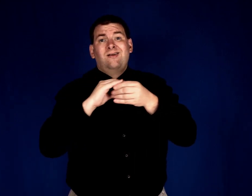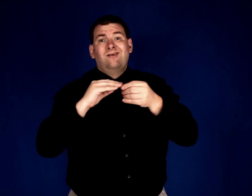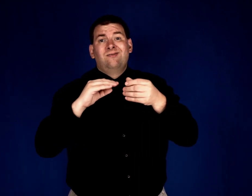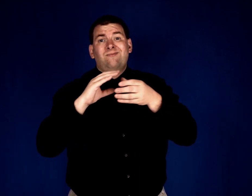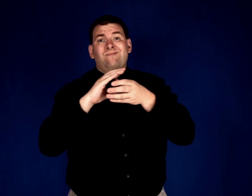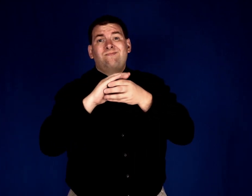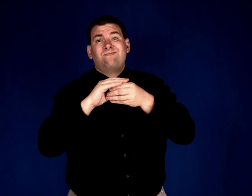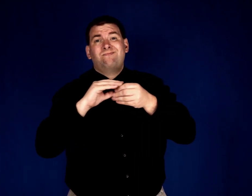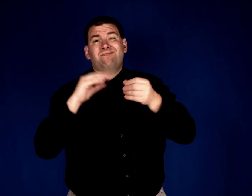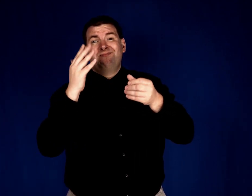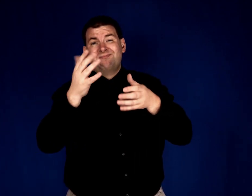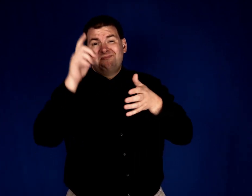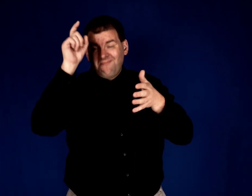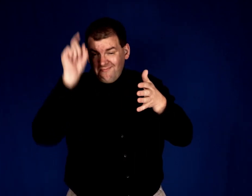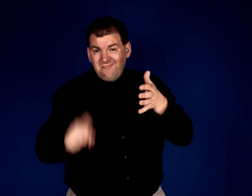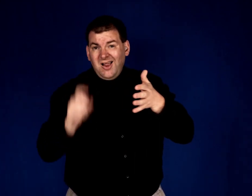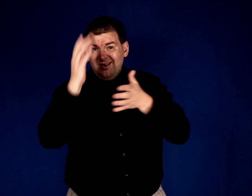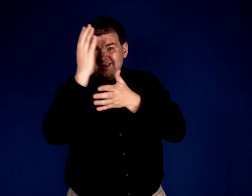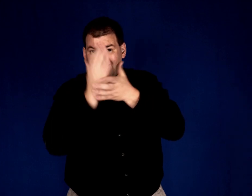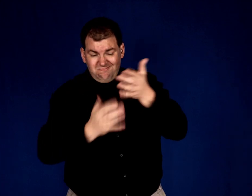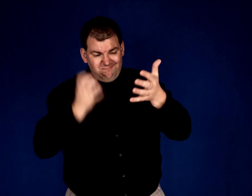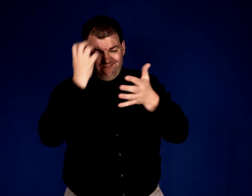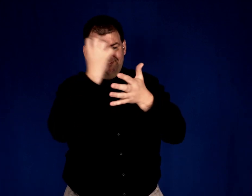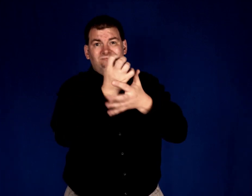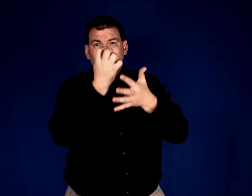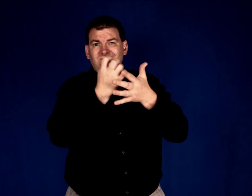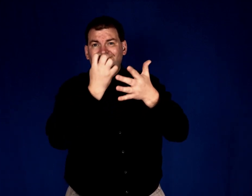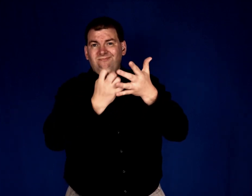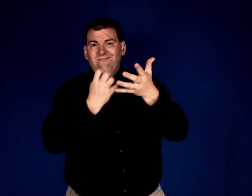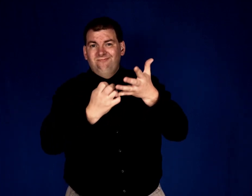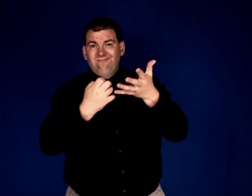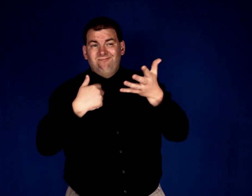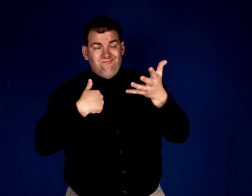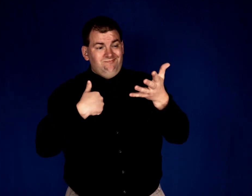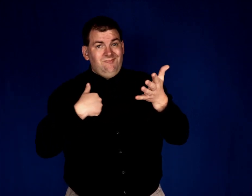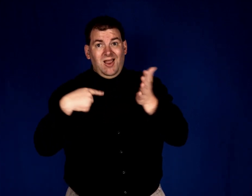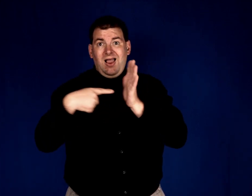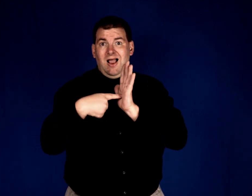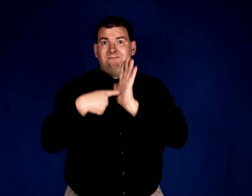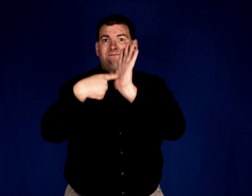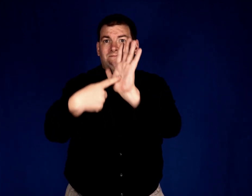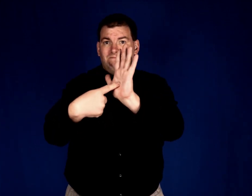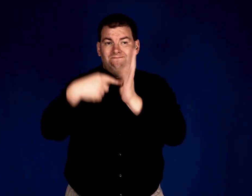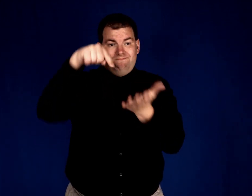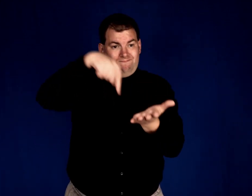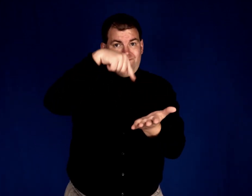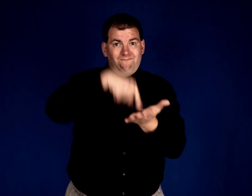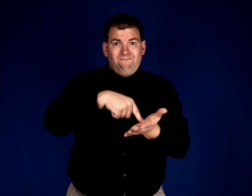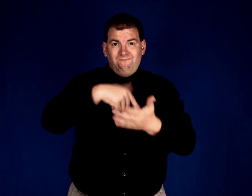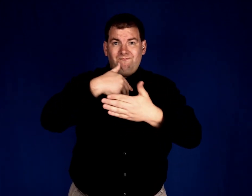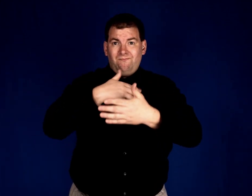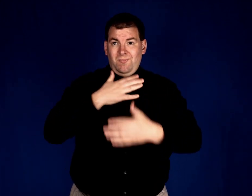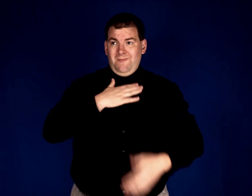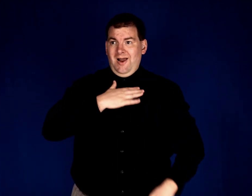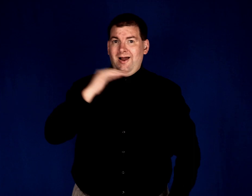Oh, there is some evidence that I have for this